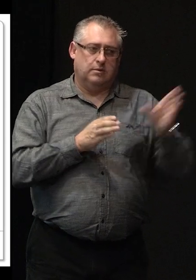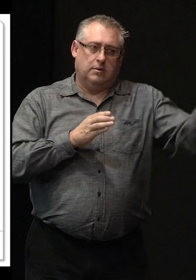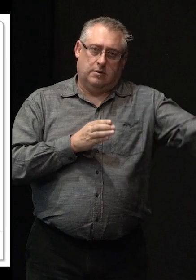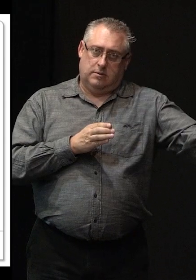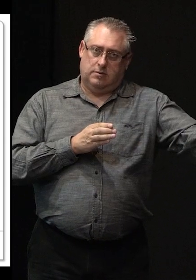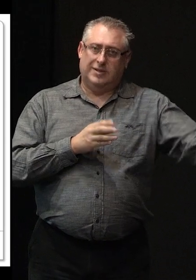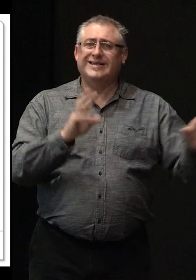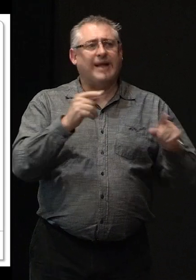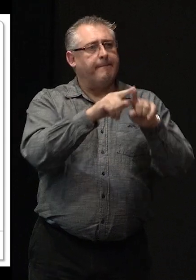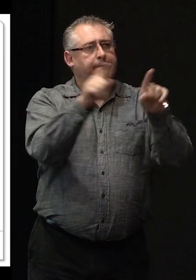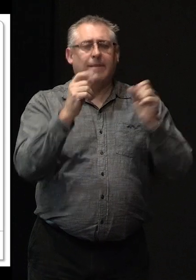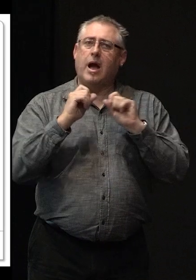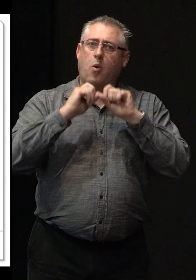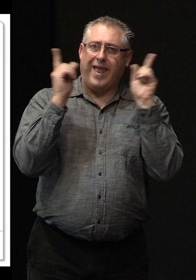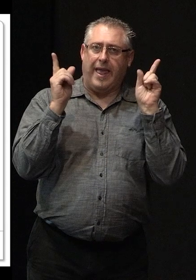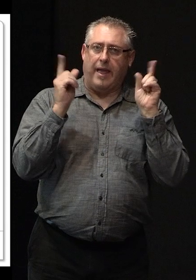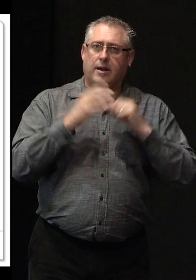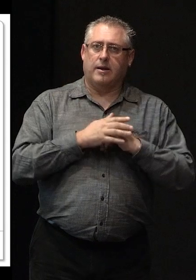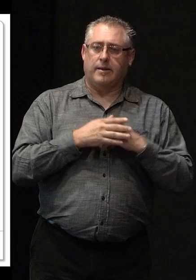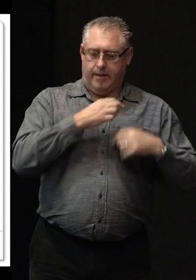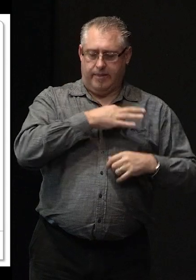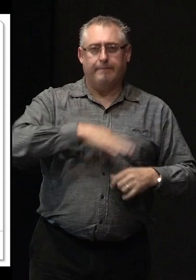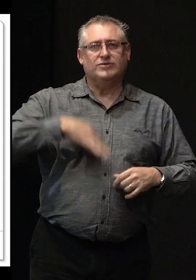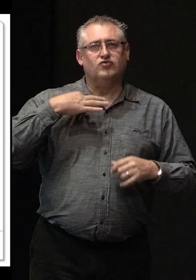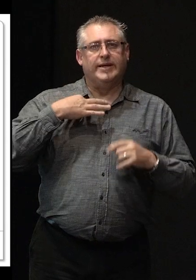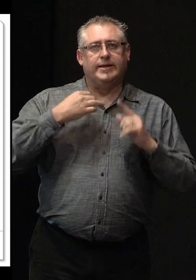might be aware that the ministry